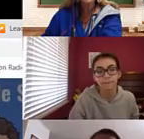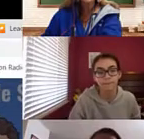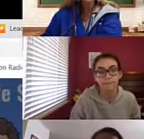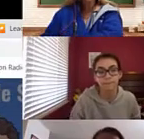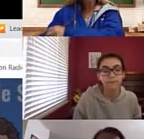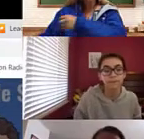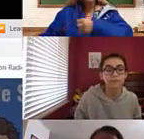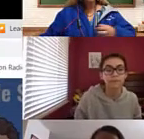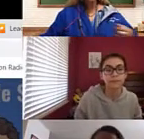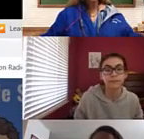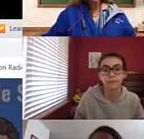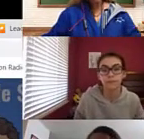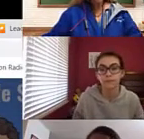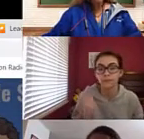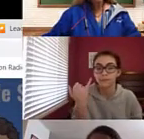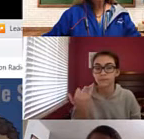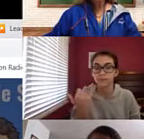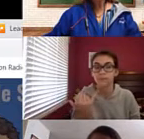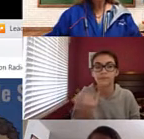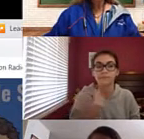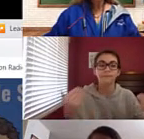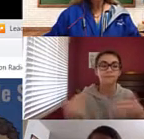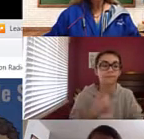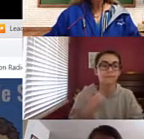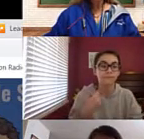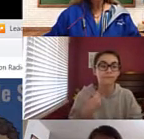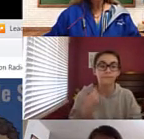today we would like to share some new year's resolutions